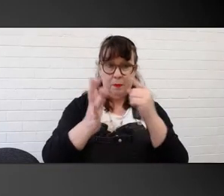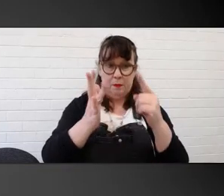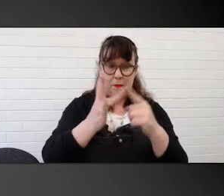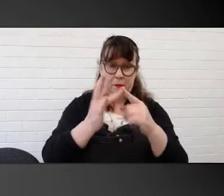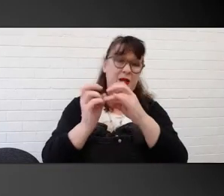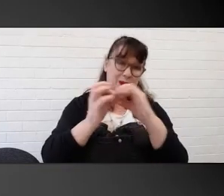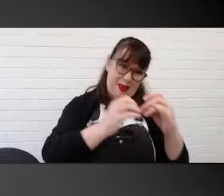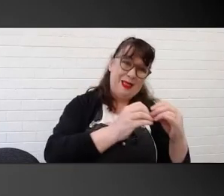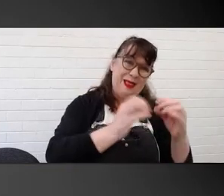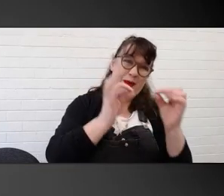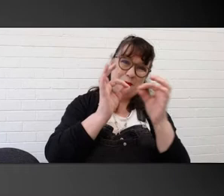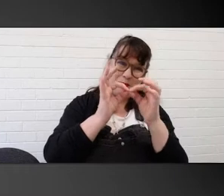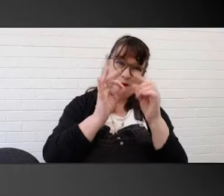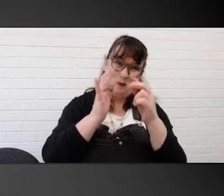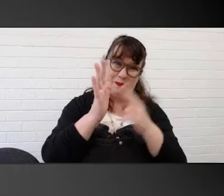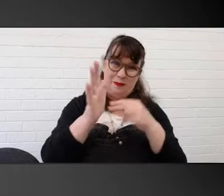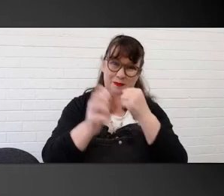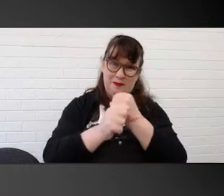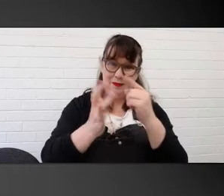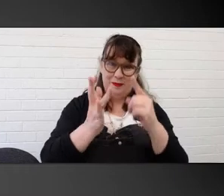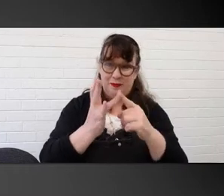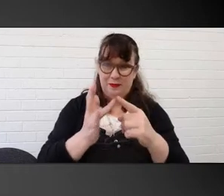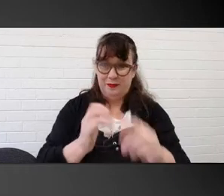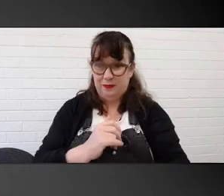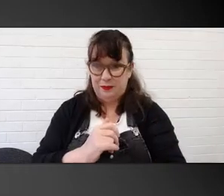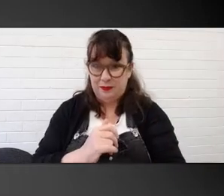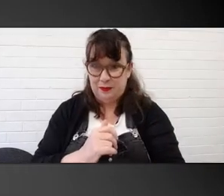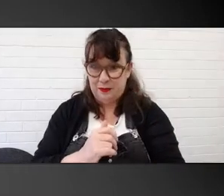Bingo. You spell it, bingo.